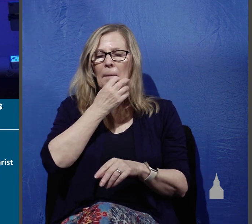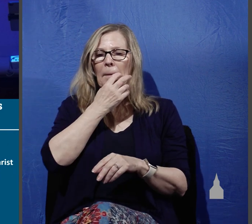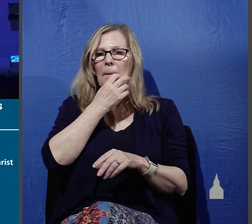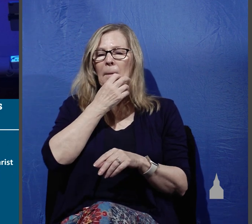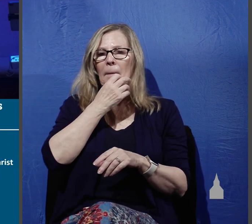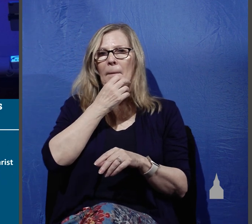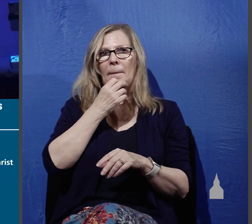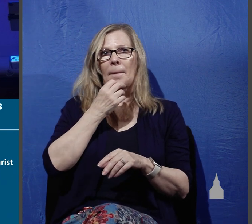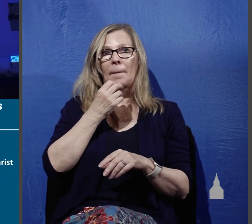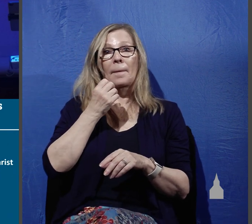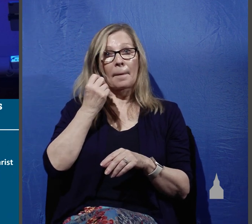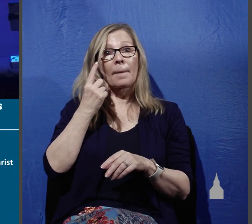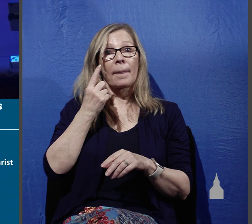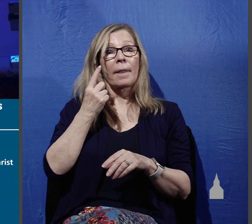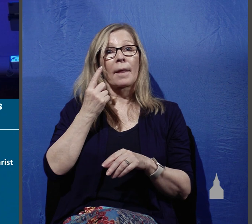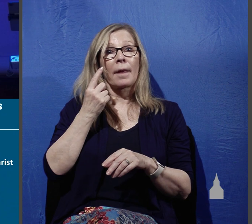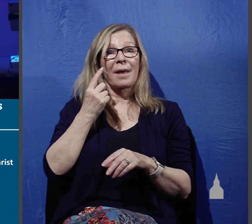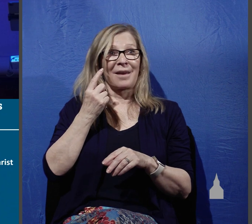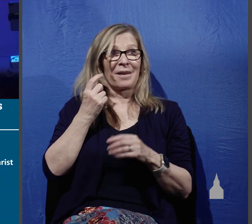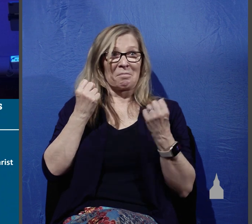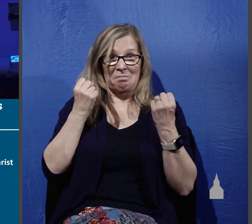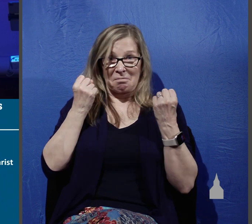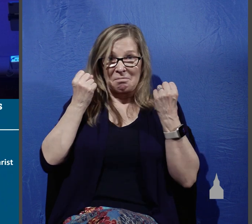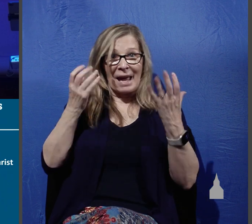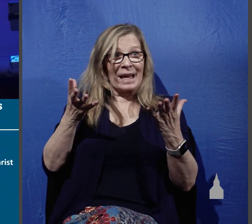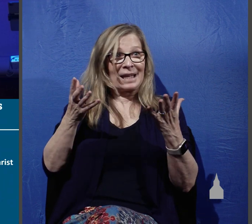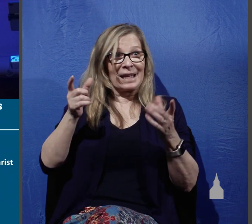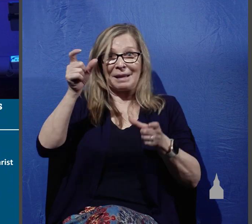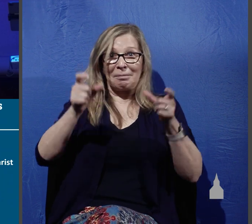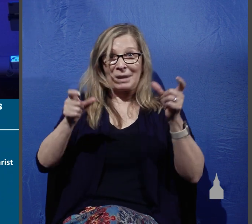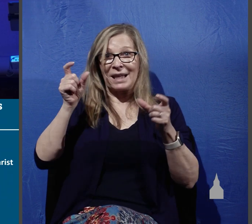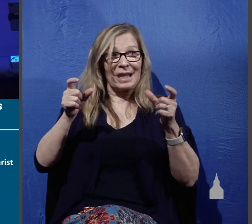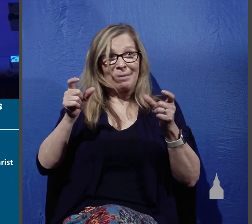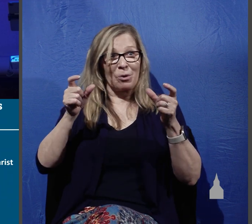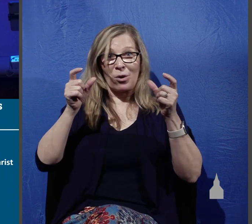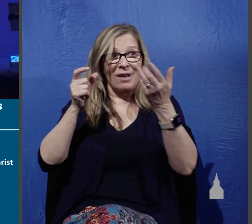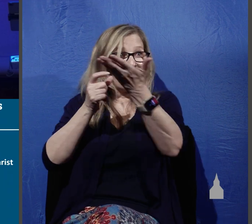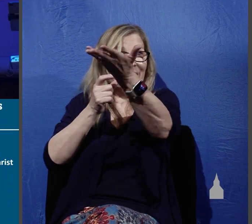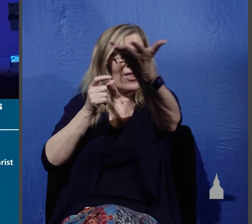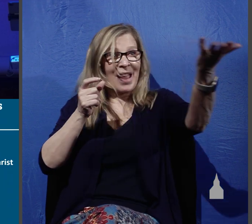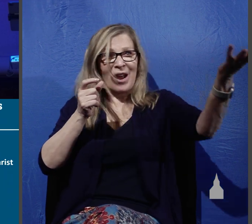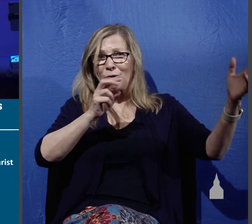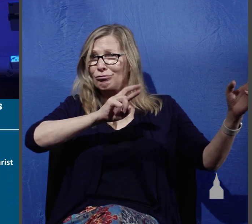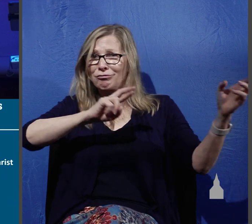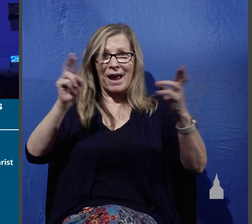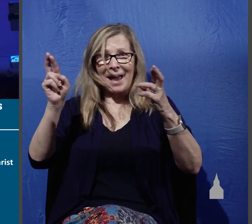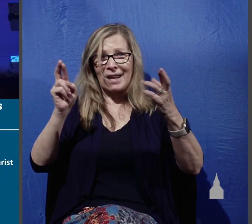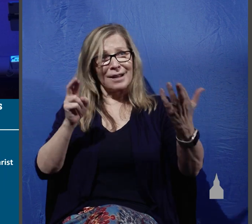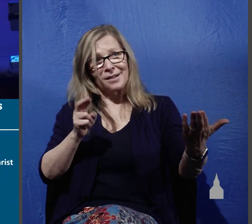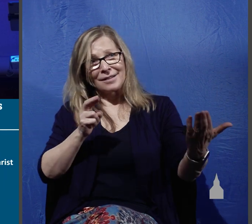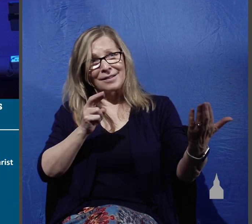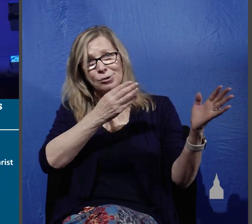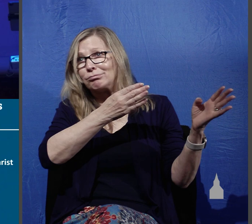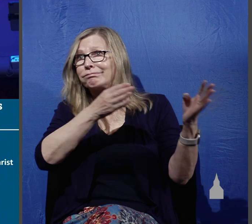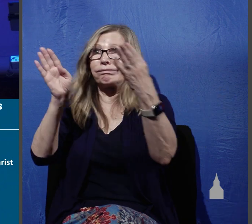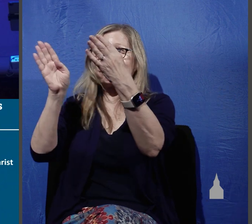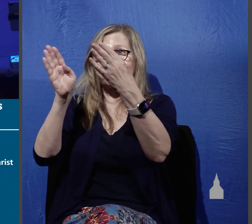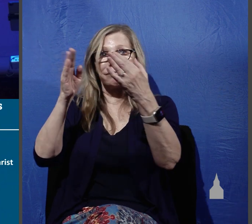in other words because there's a multitude of people out there ready to enter my kingdom I'm sending you out to them with evangelistic